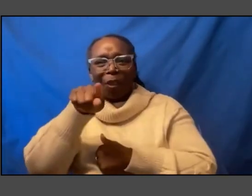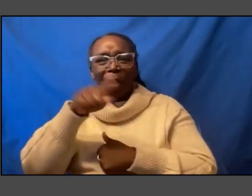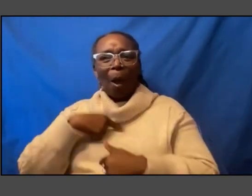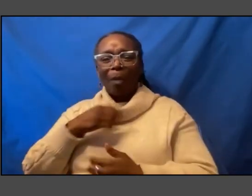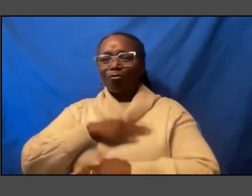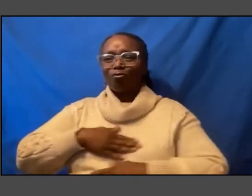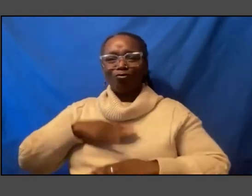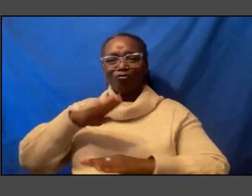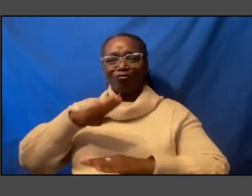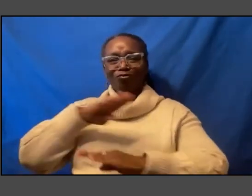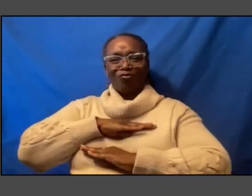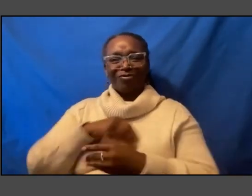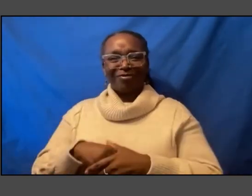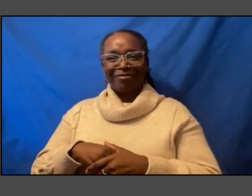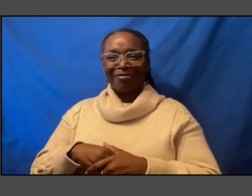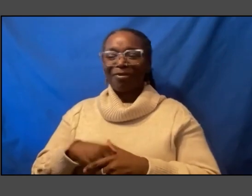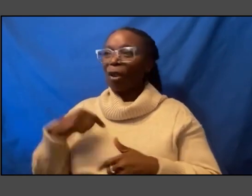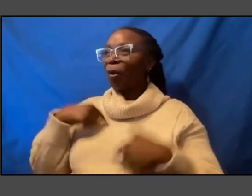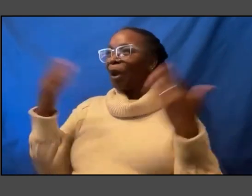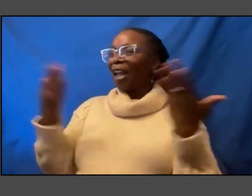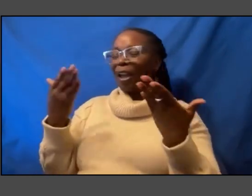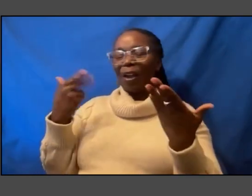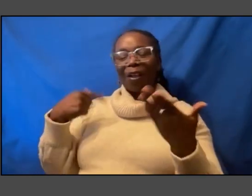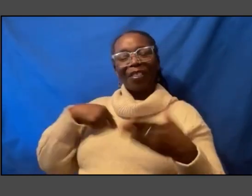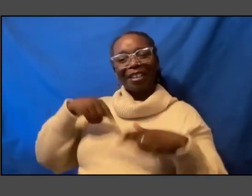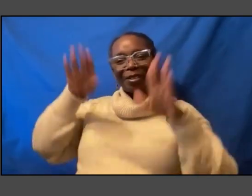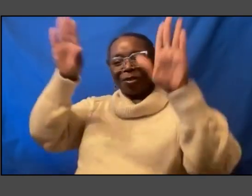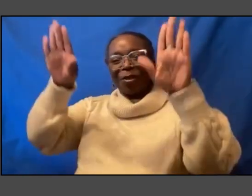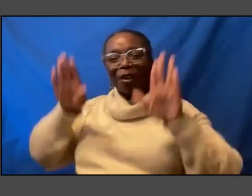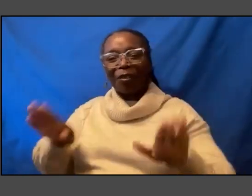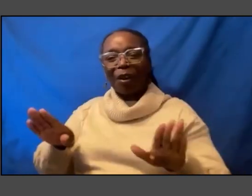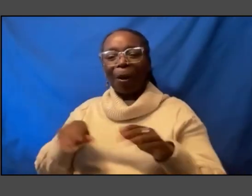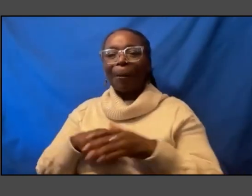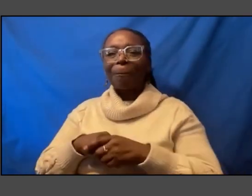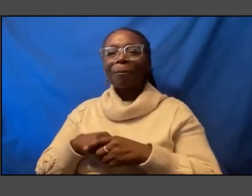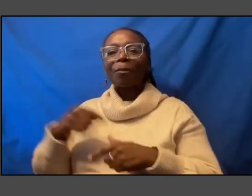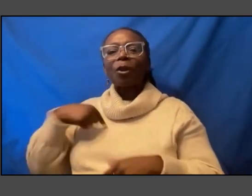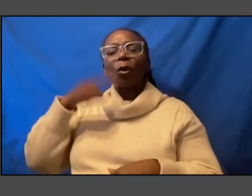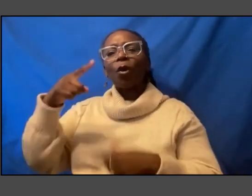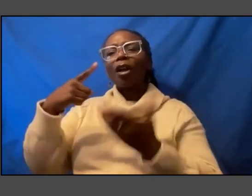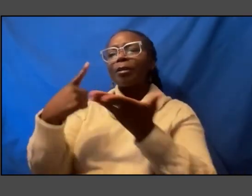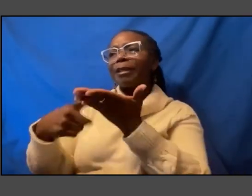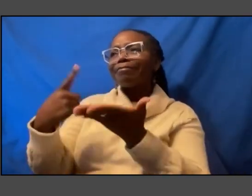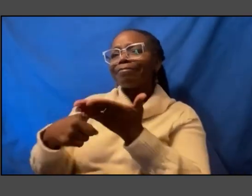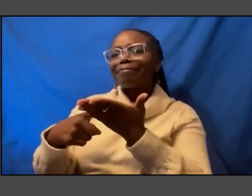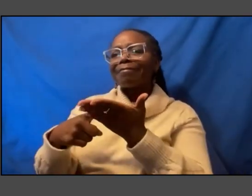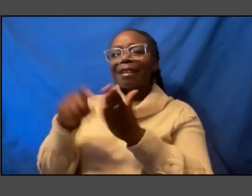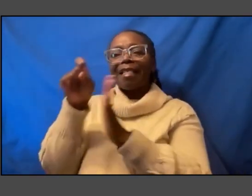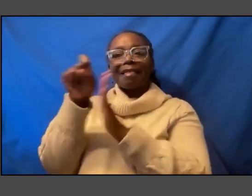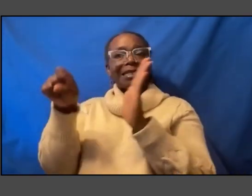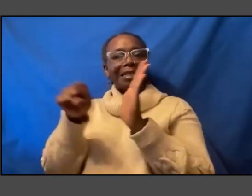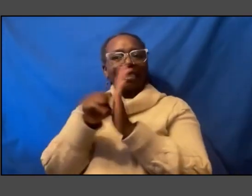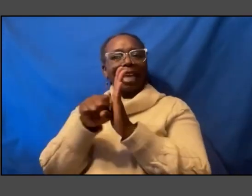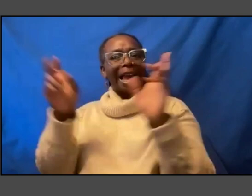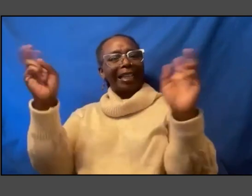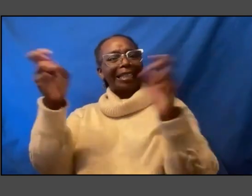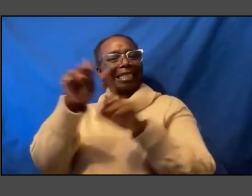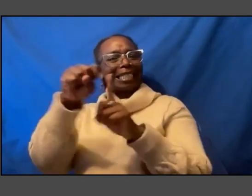we are this is this is wonderful and we're going to be talking about the state what we're calling the state of our union and how we can